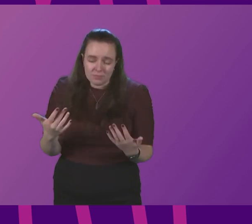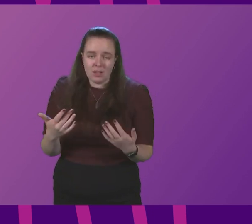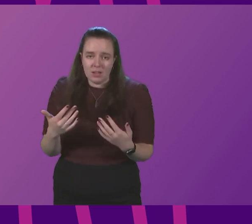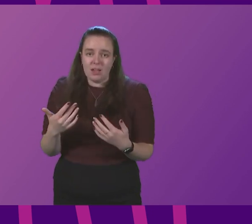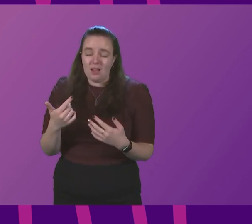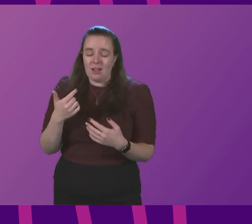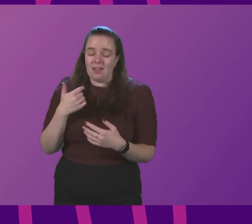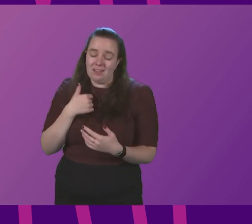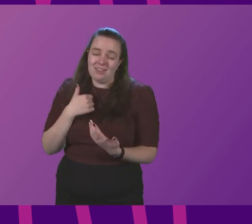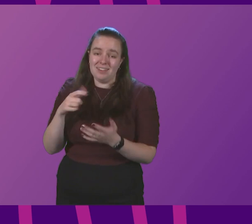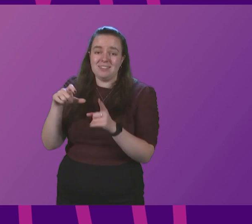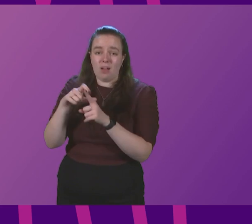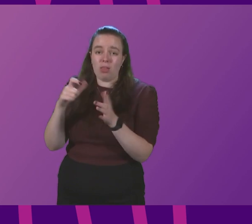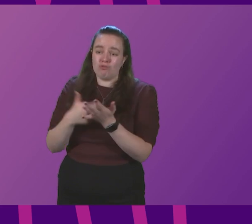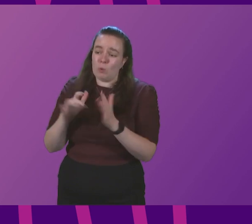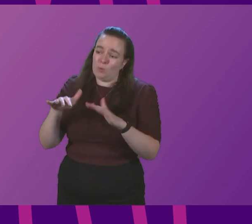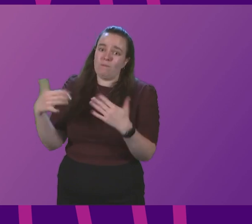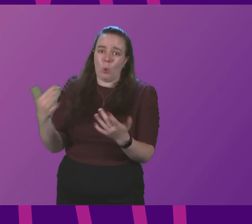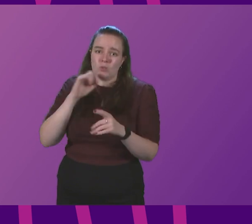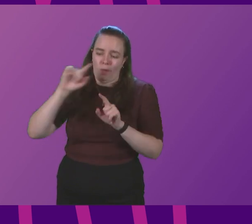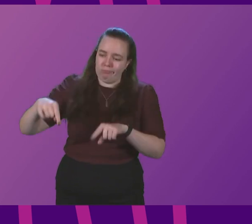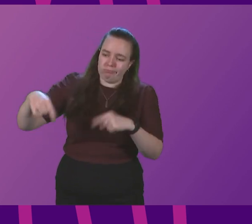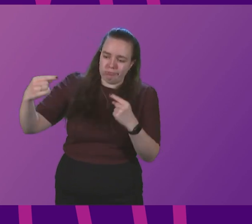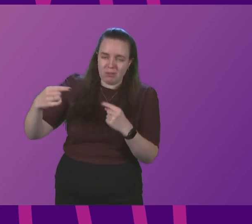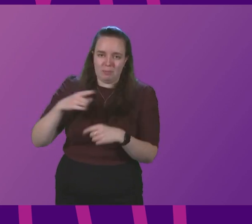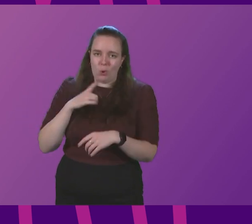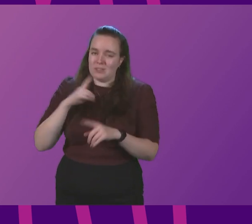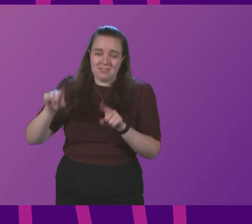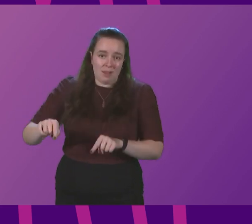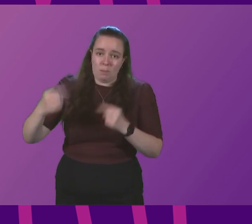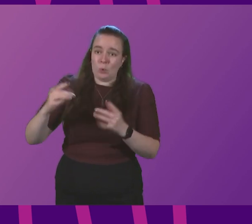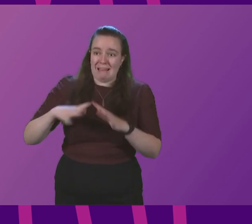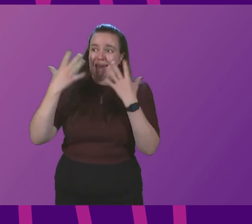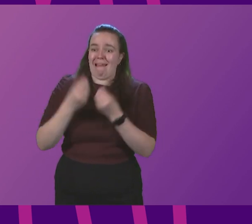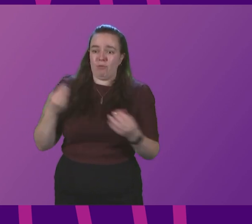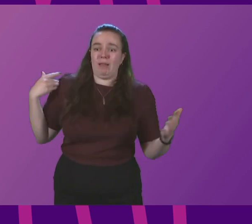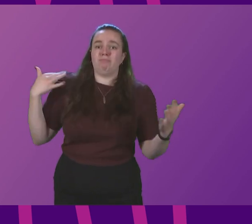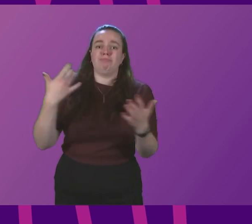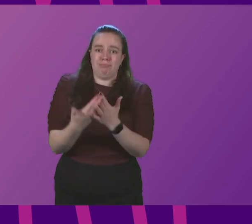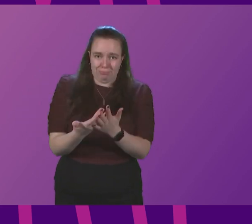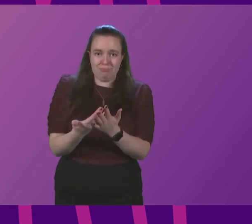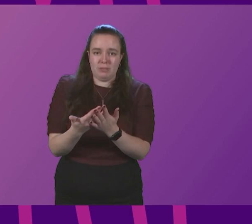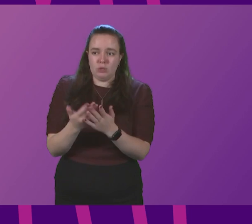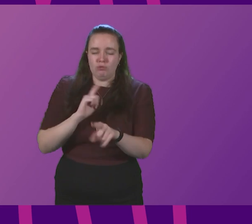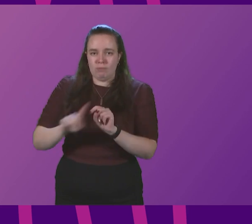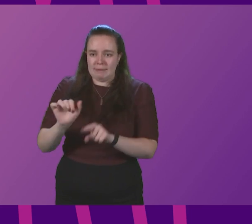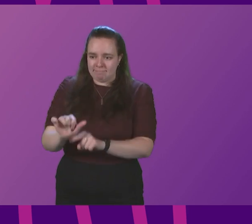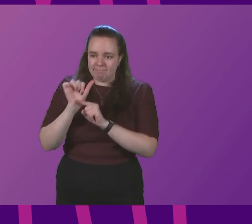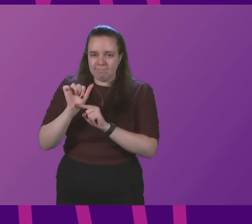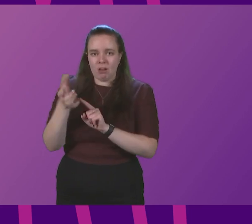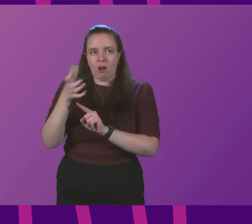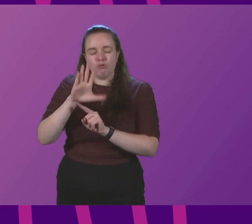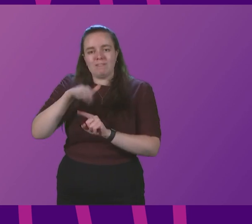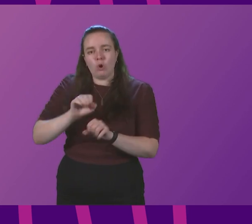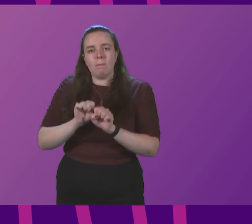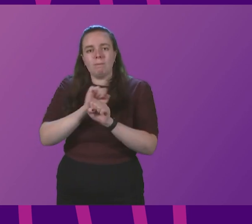to hear Douglas Ross oppose anything that we have in place, because he has opposed pretty much everything we have done up until now to keep the country safe from COVID. But